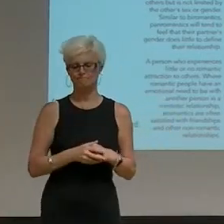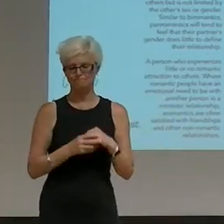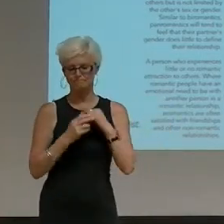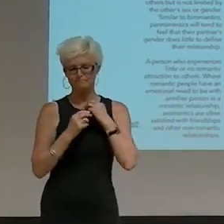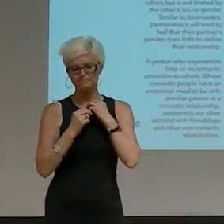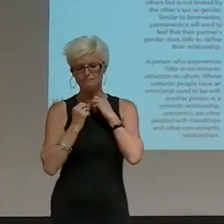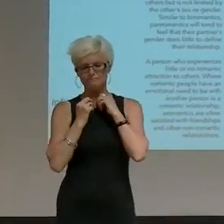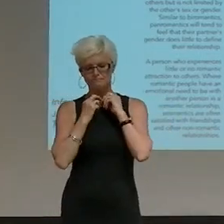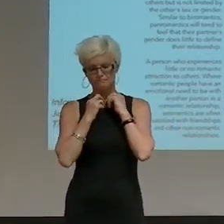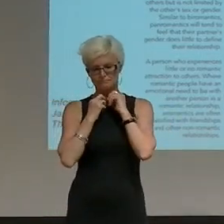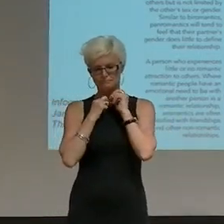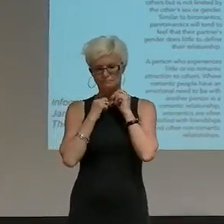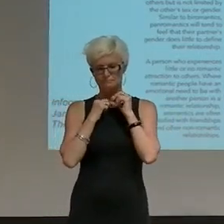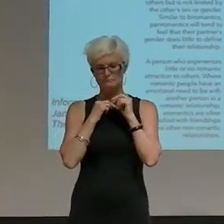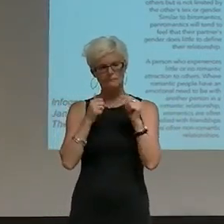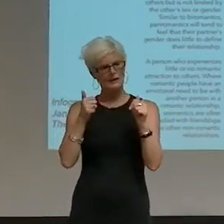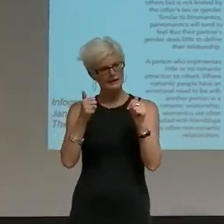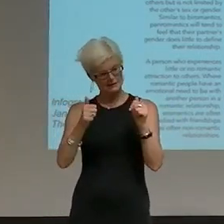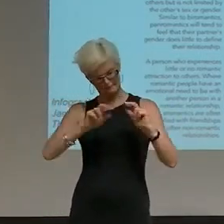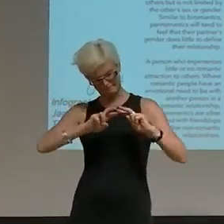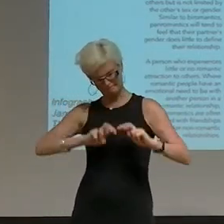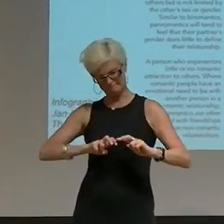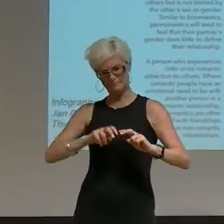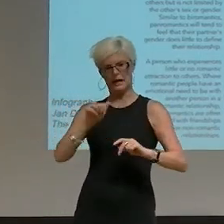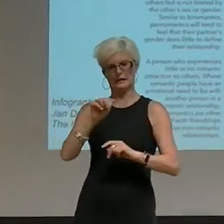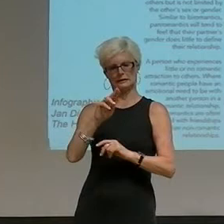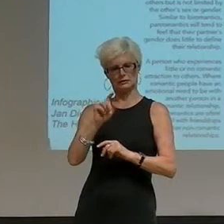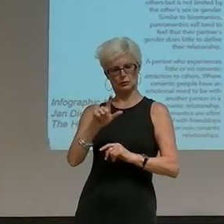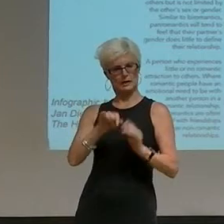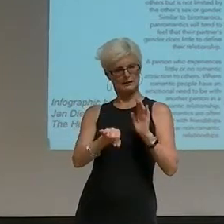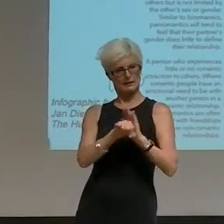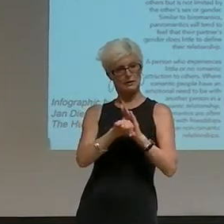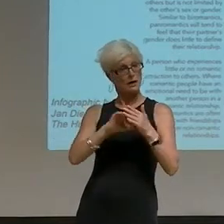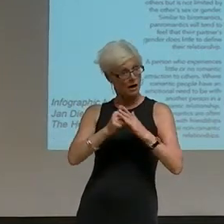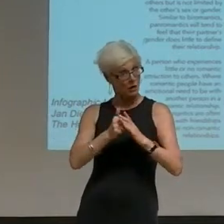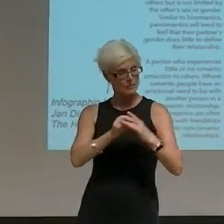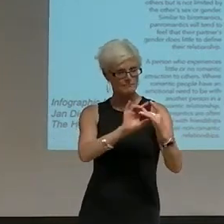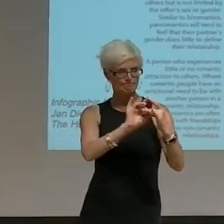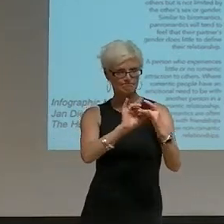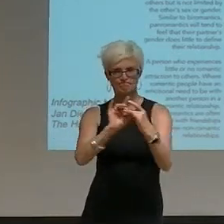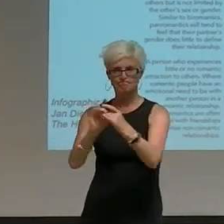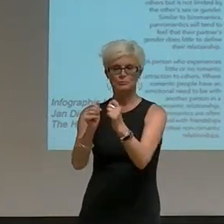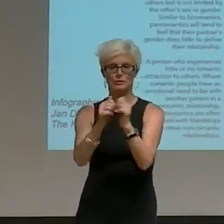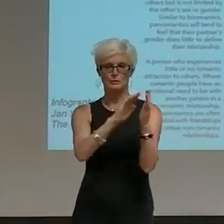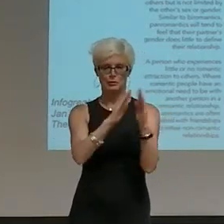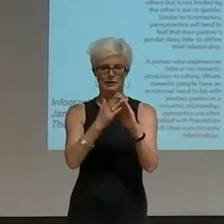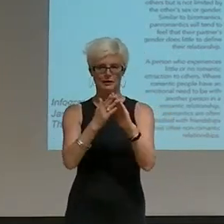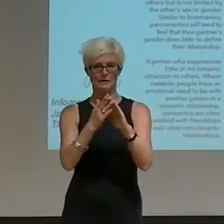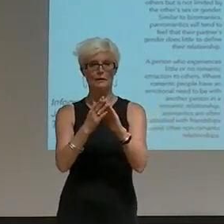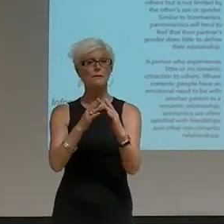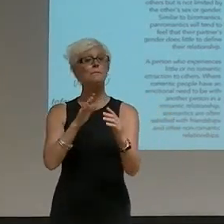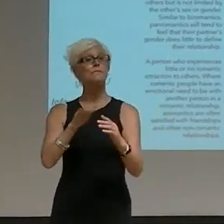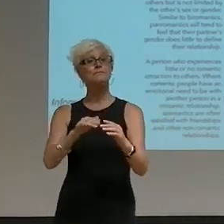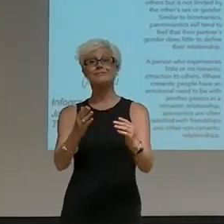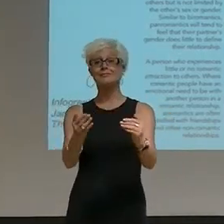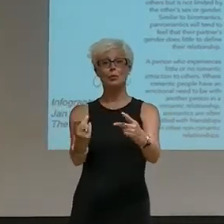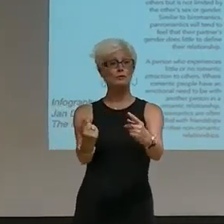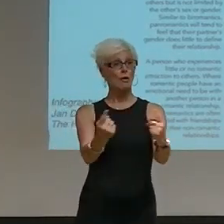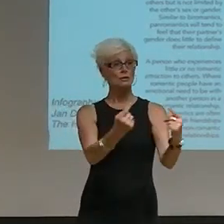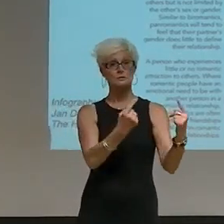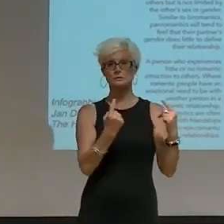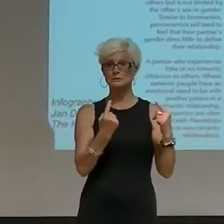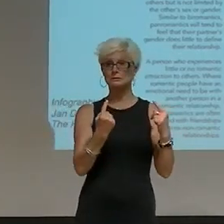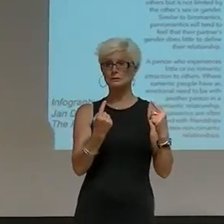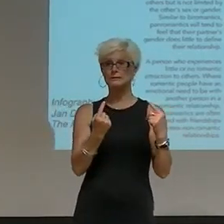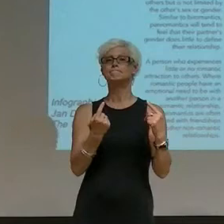which explores asexual identity through drawing on interviews with the community. The responses from her participants speak